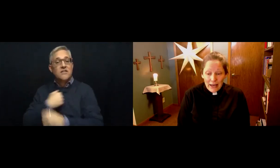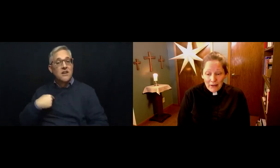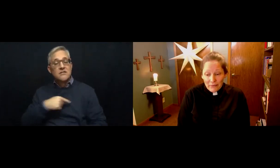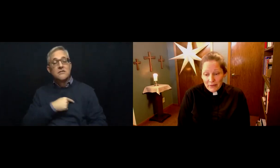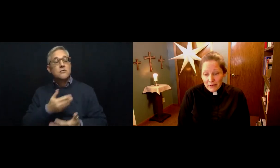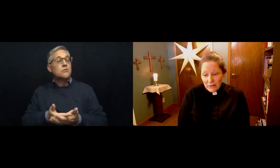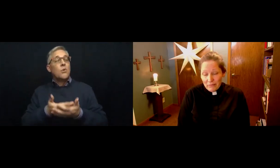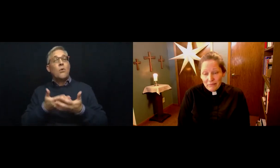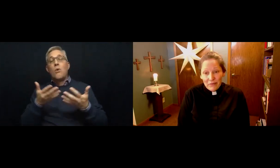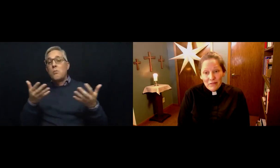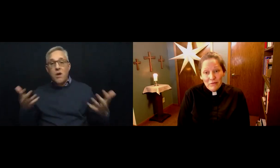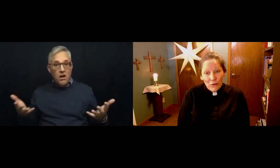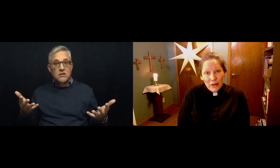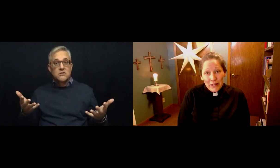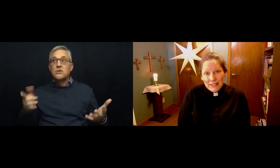for us.